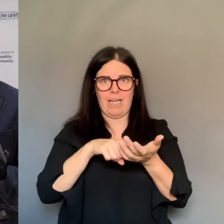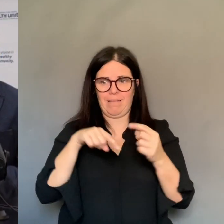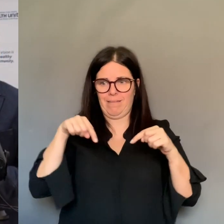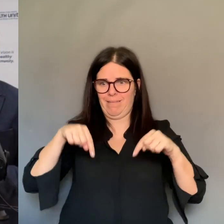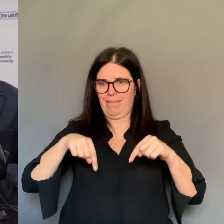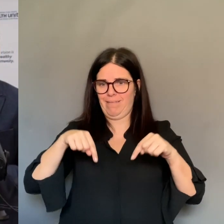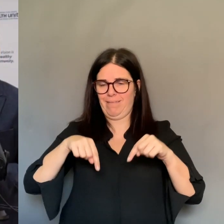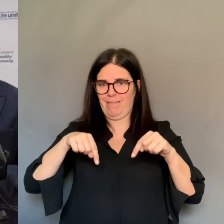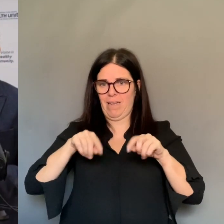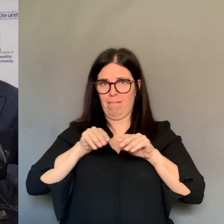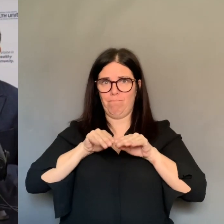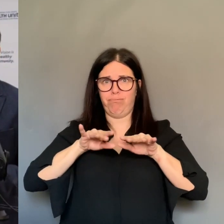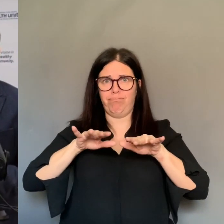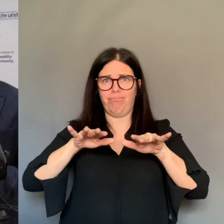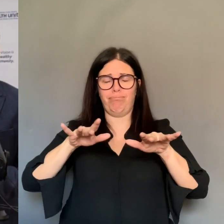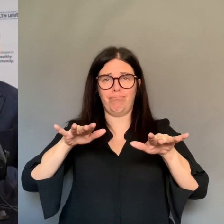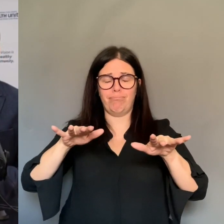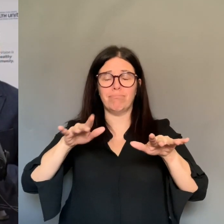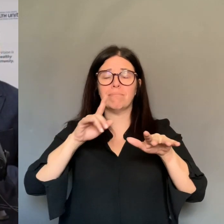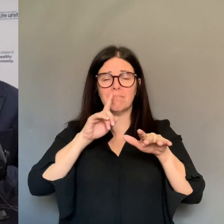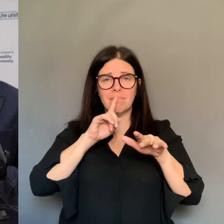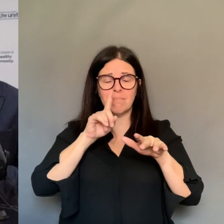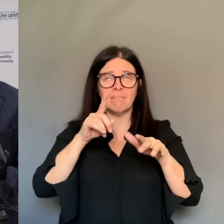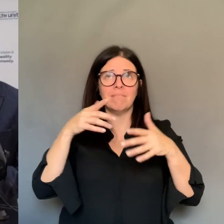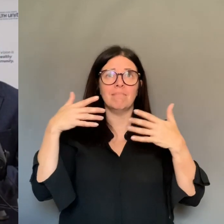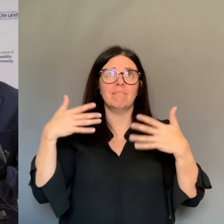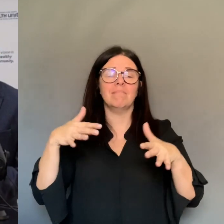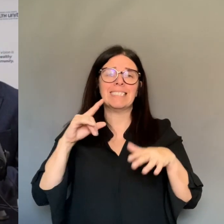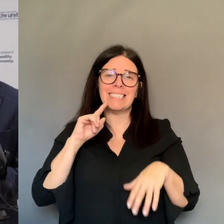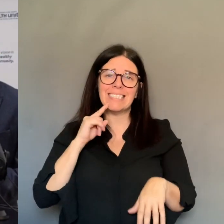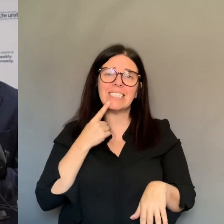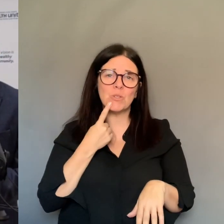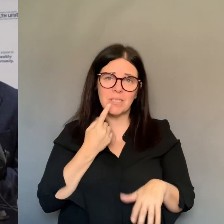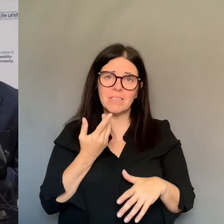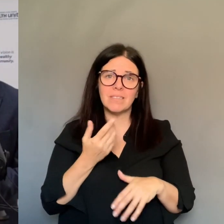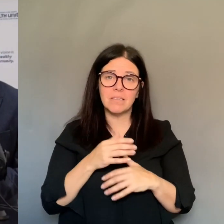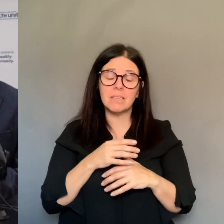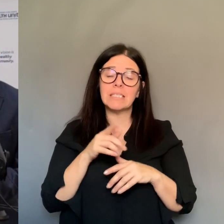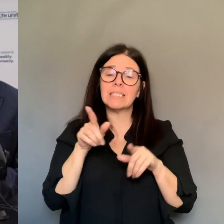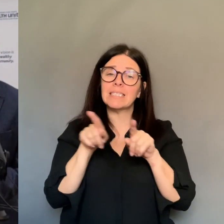we have and we shouldn't go to a place where those freedoms could be at stake.